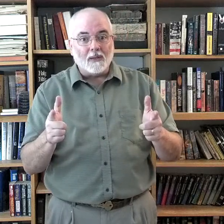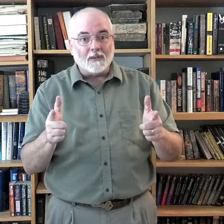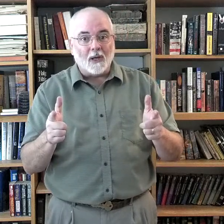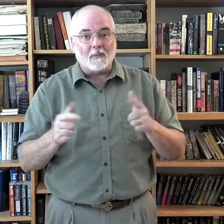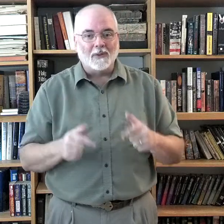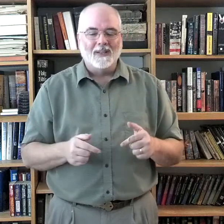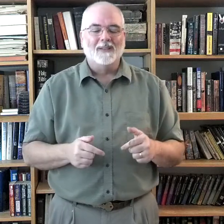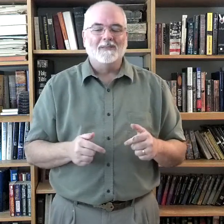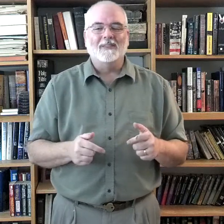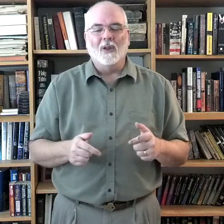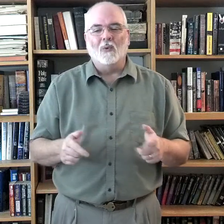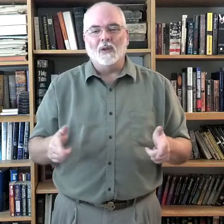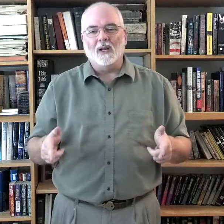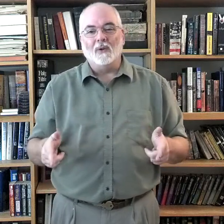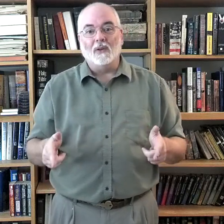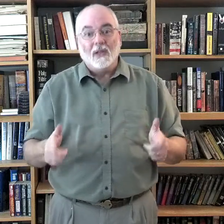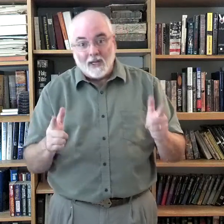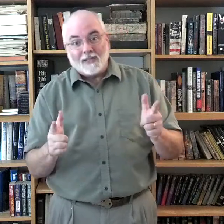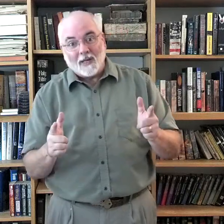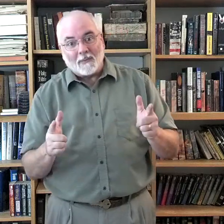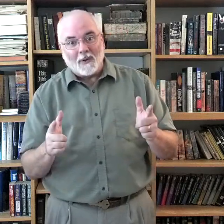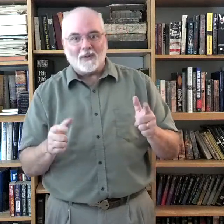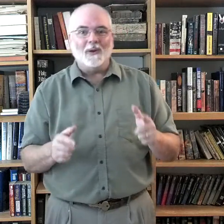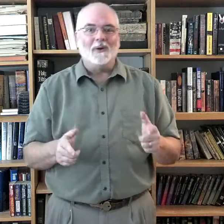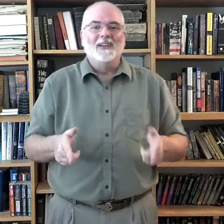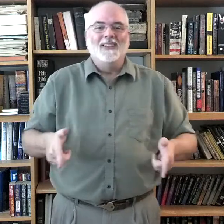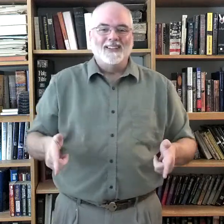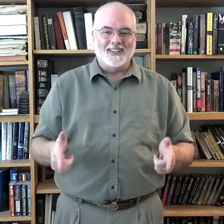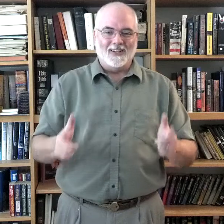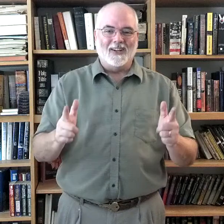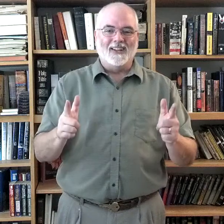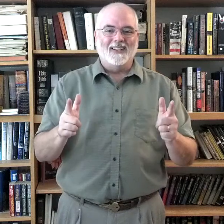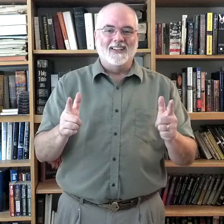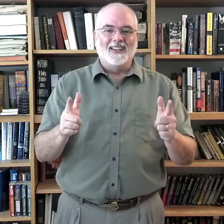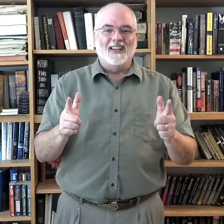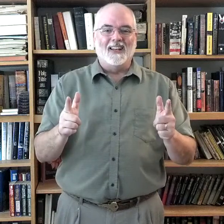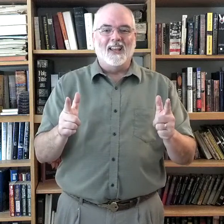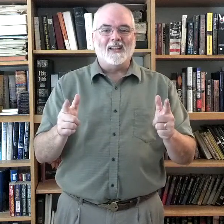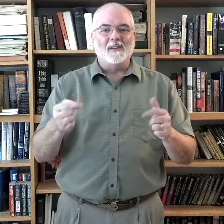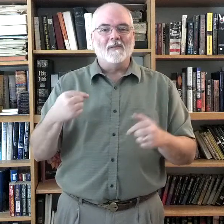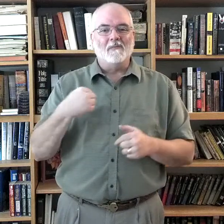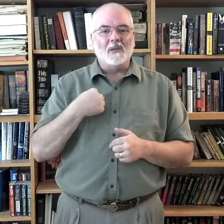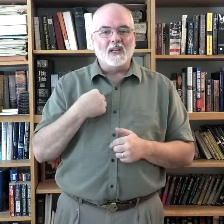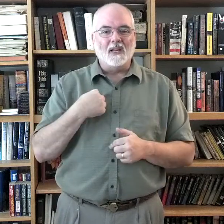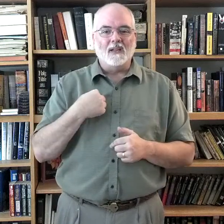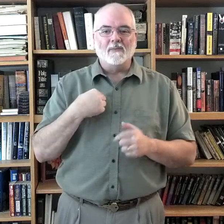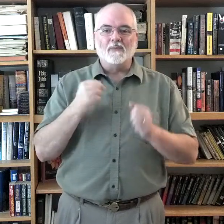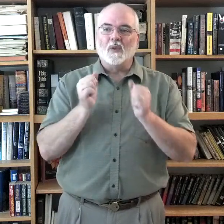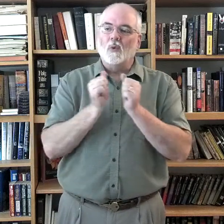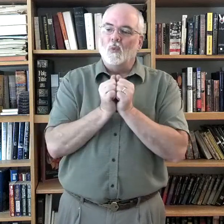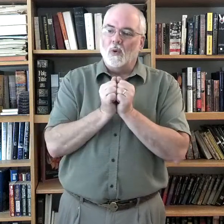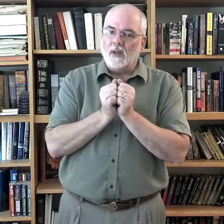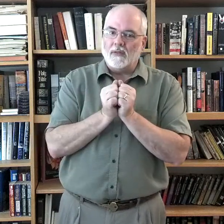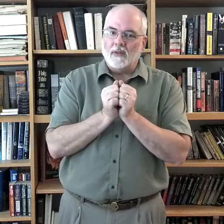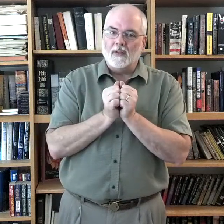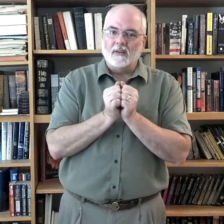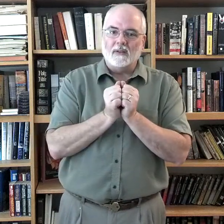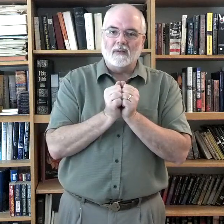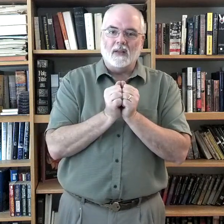up. Don't really do the guns up look though. Alright? Let. Me. With. Okay?